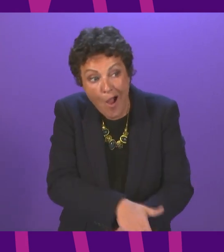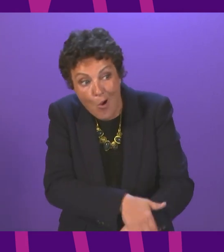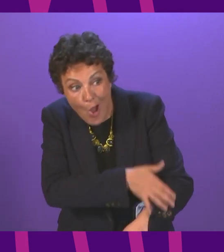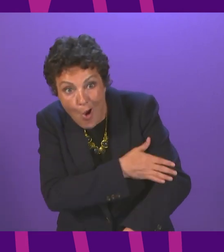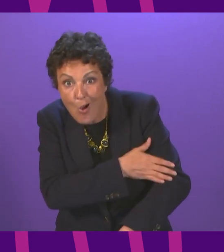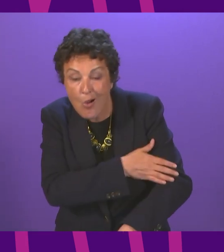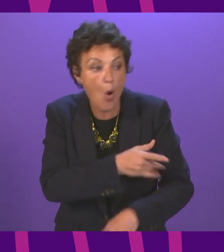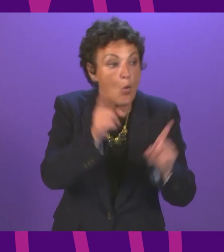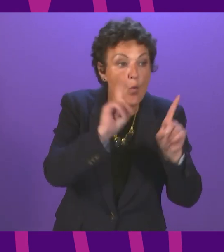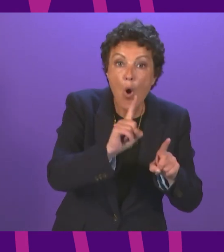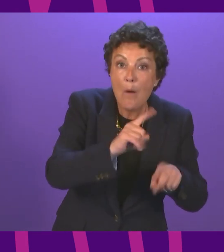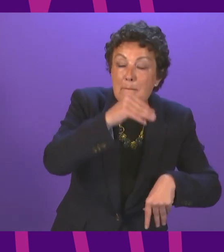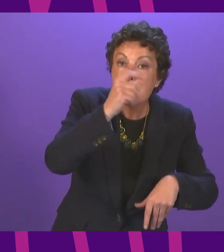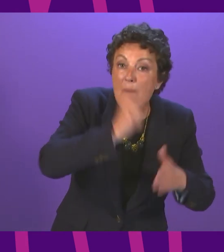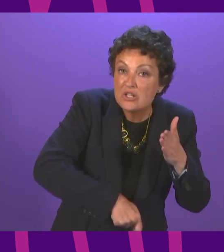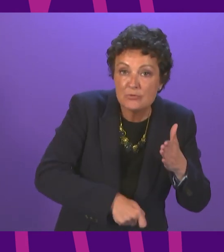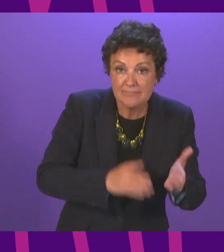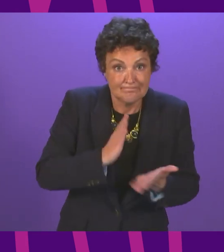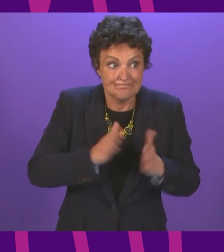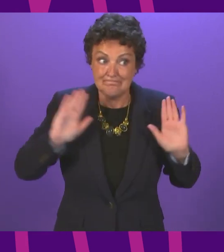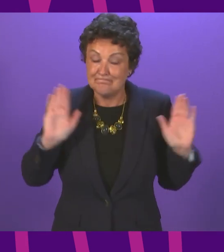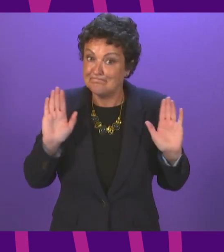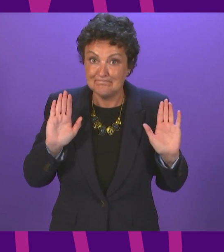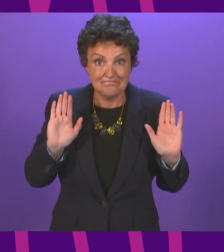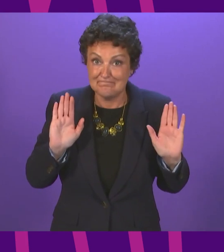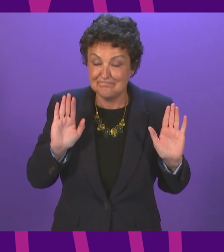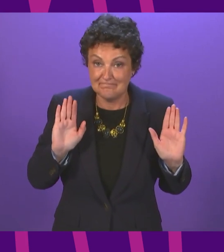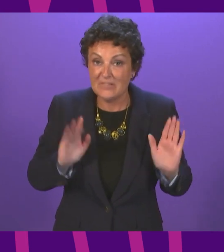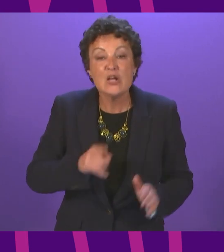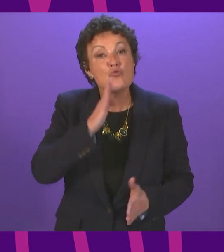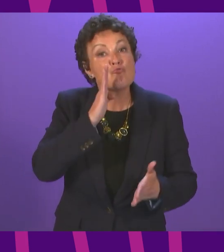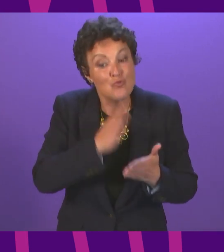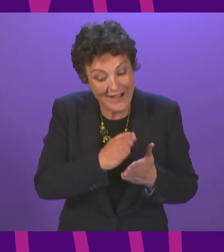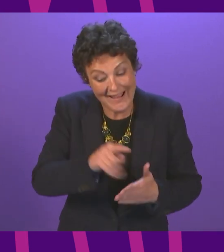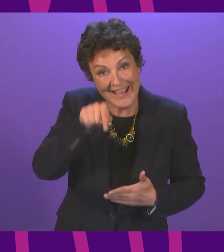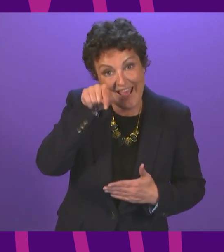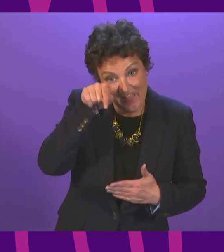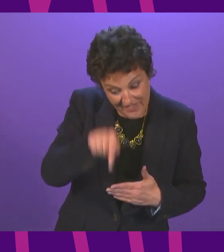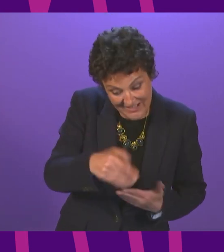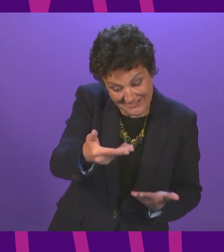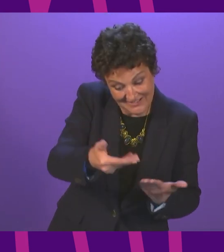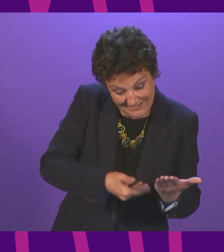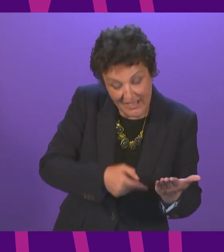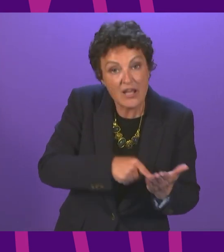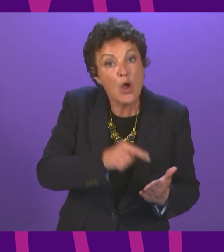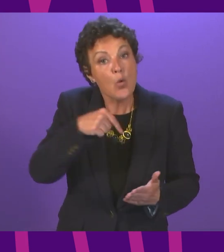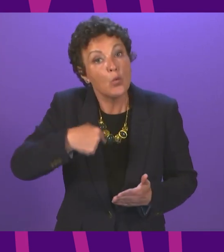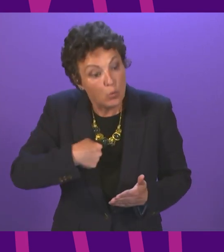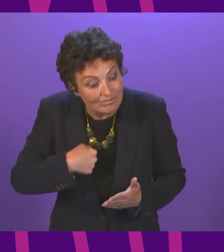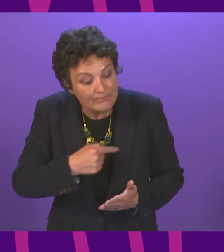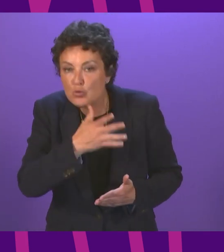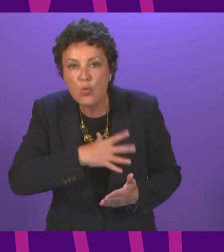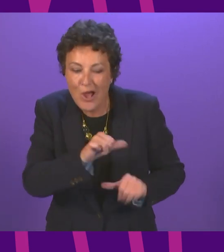that was posed to me. It is a presumption against short sentences. The decision about whether or not any